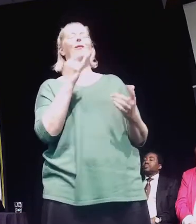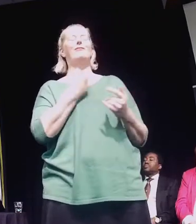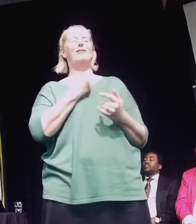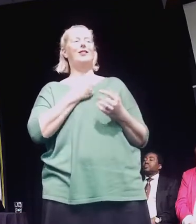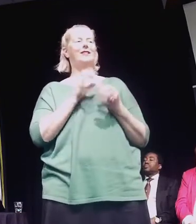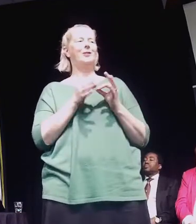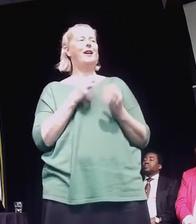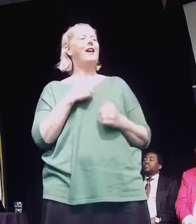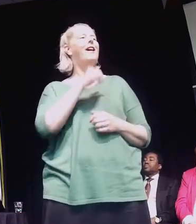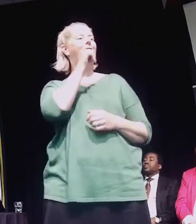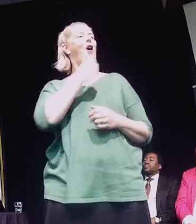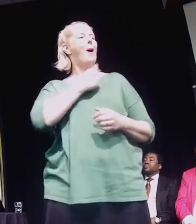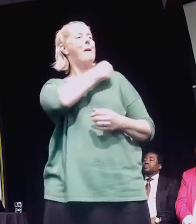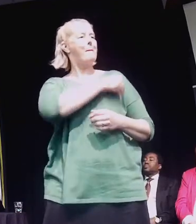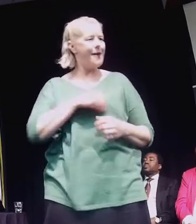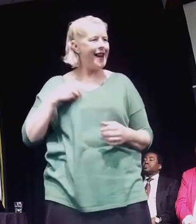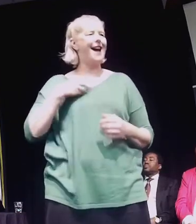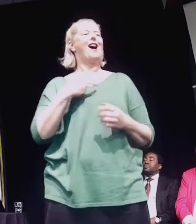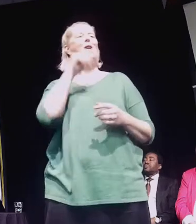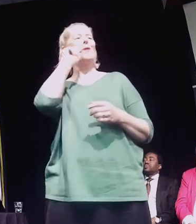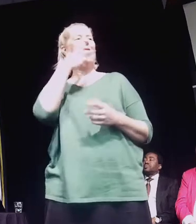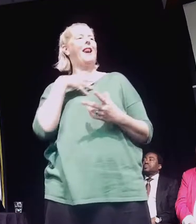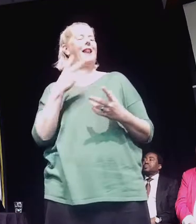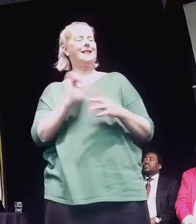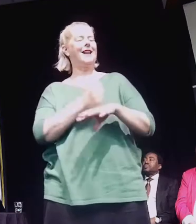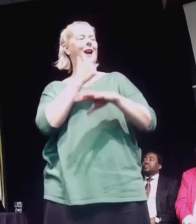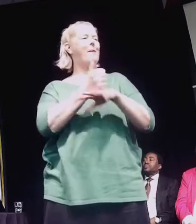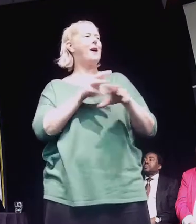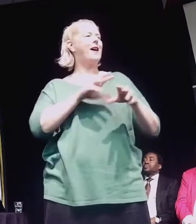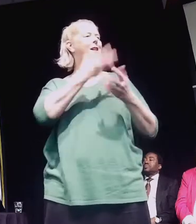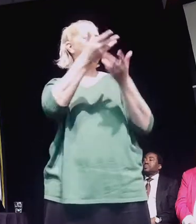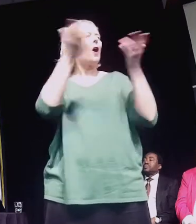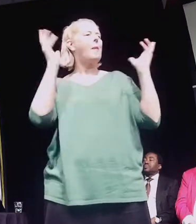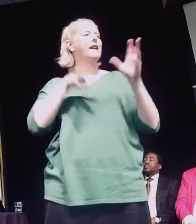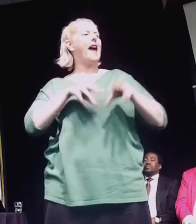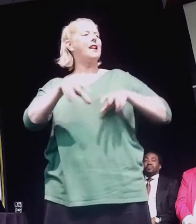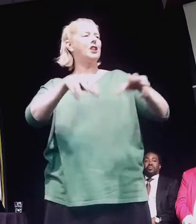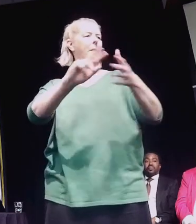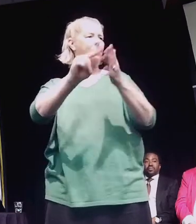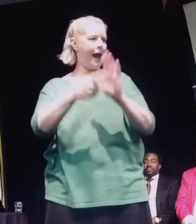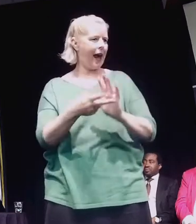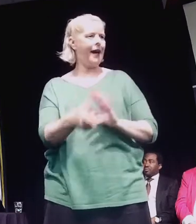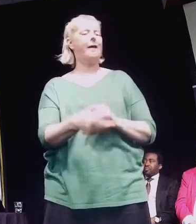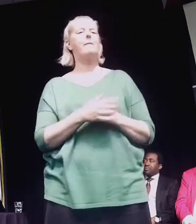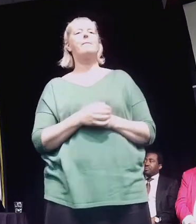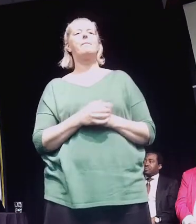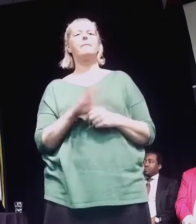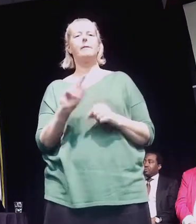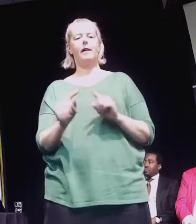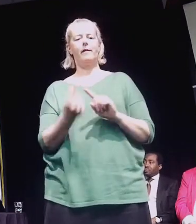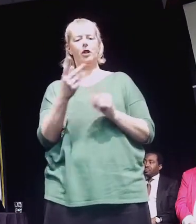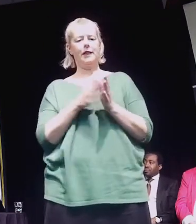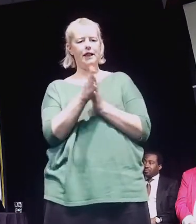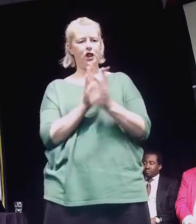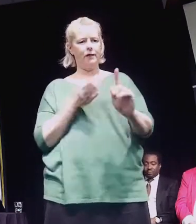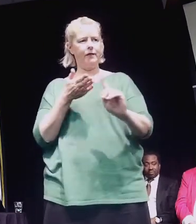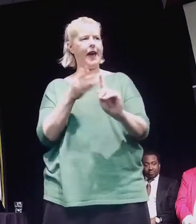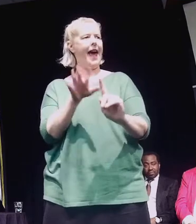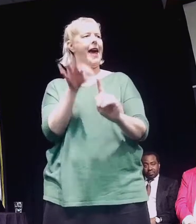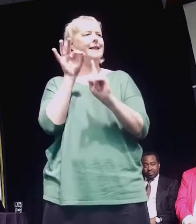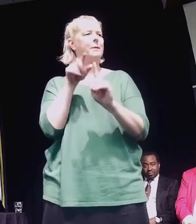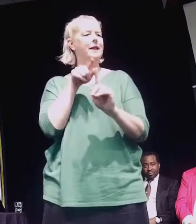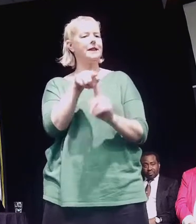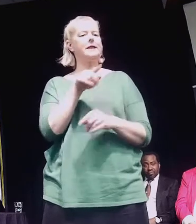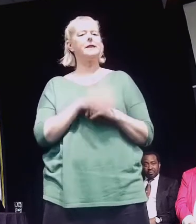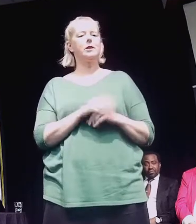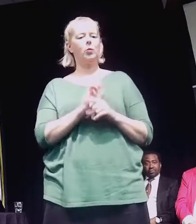that would require is to put in a climate action plan. There is an initial aspect to putting in a climate action